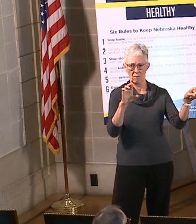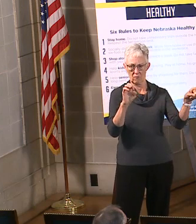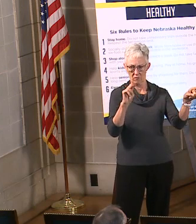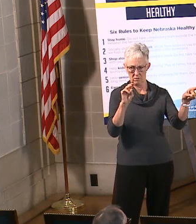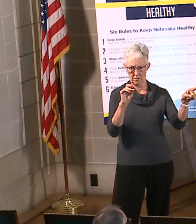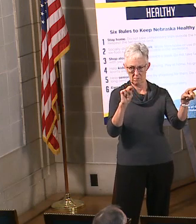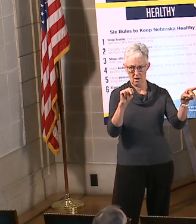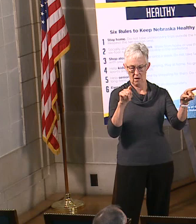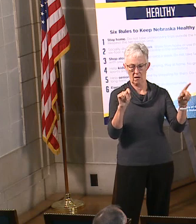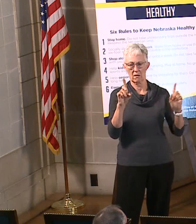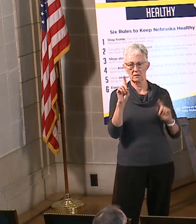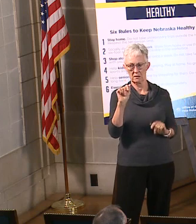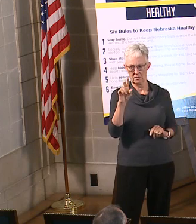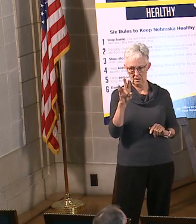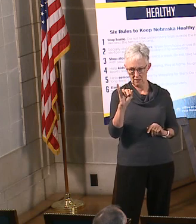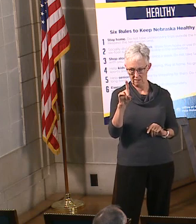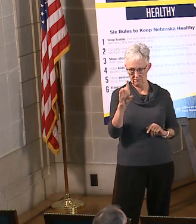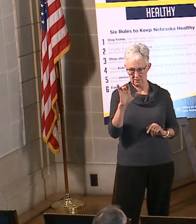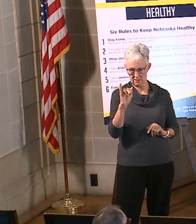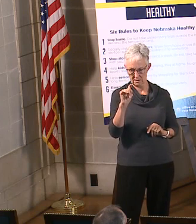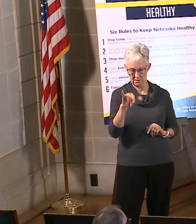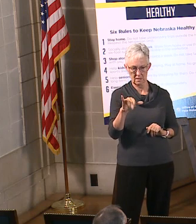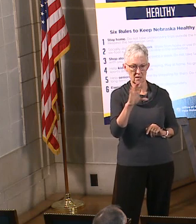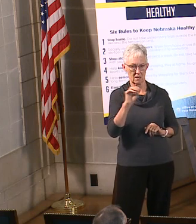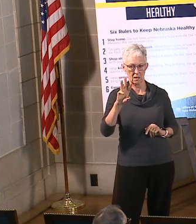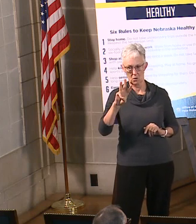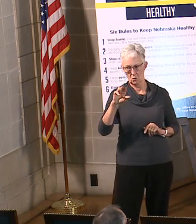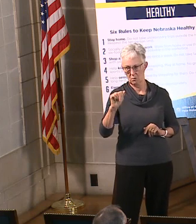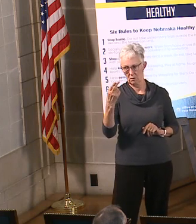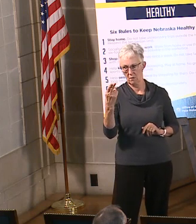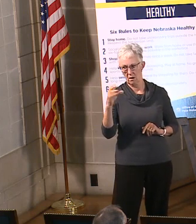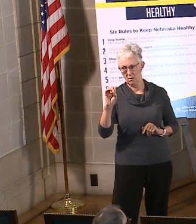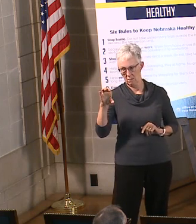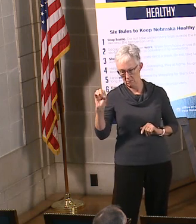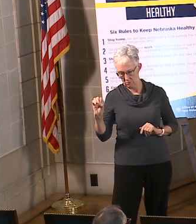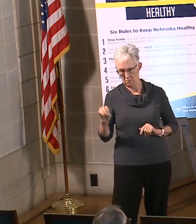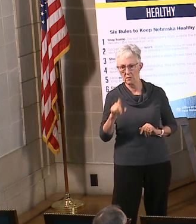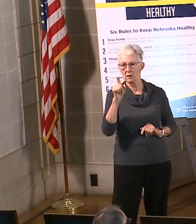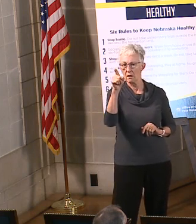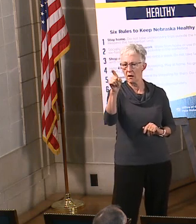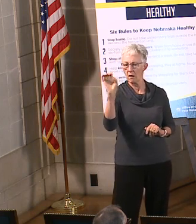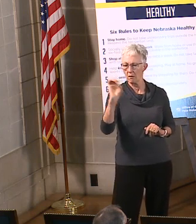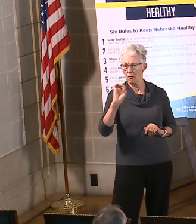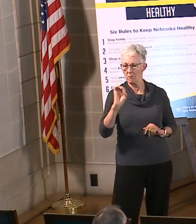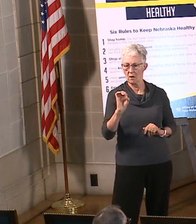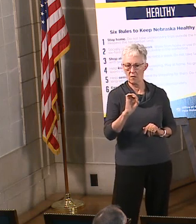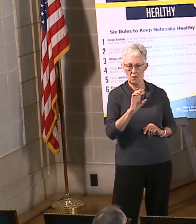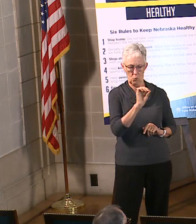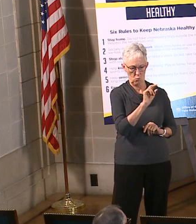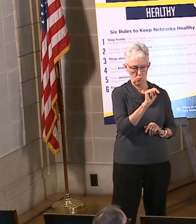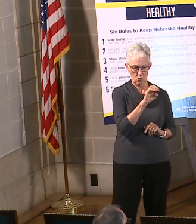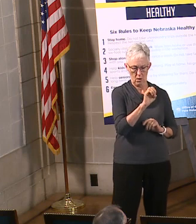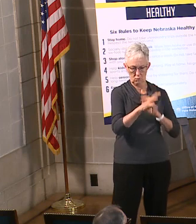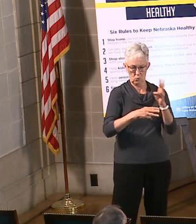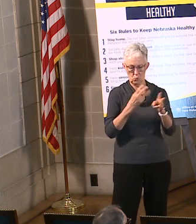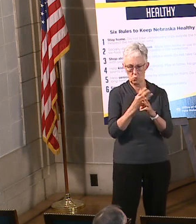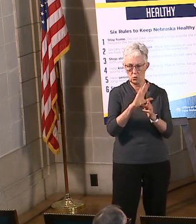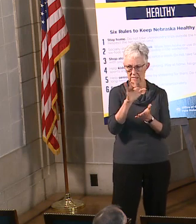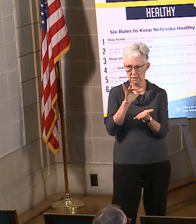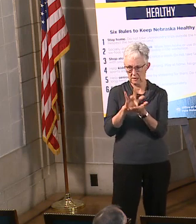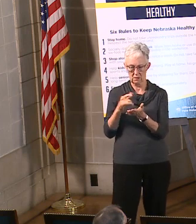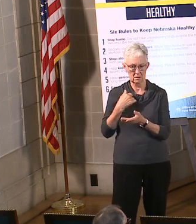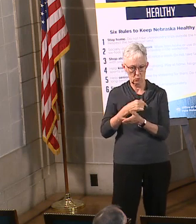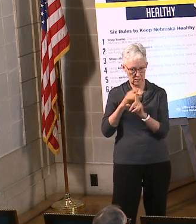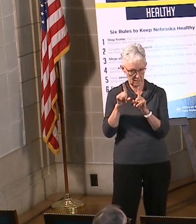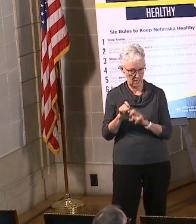that's kind of the regular program. So for example, in Omaha, at the One World Center, we're testing people there as an example of how we're doing it,